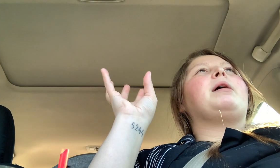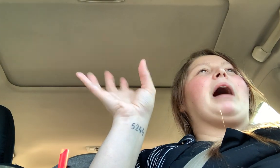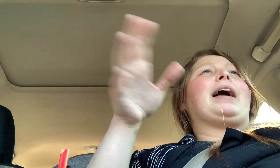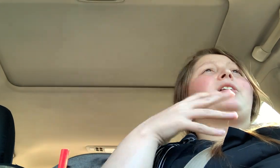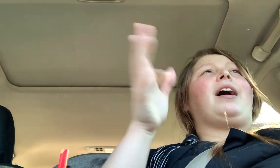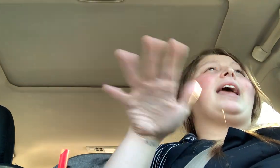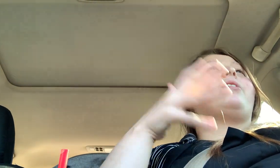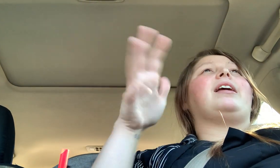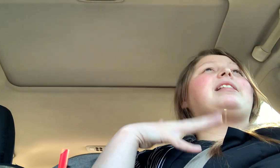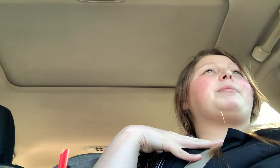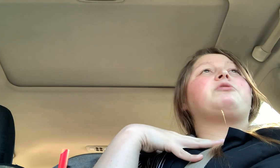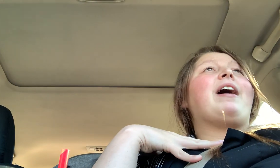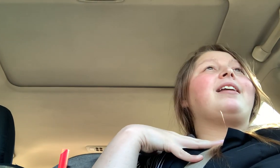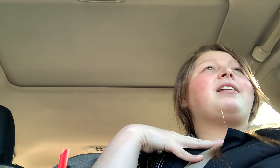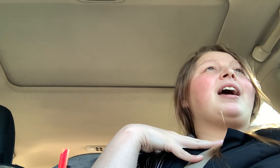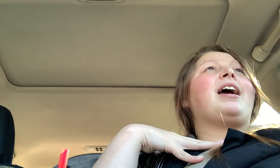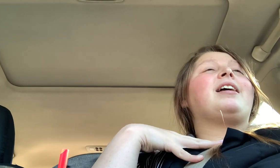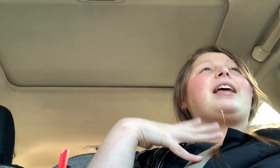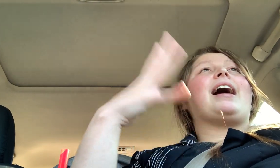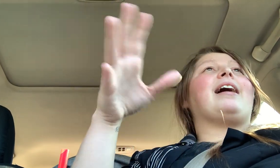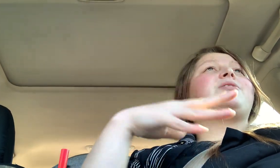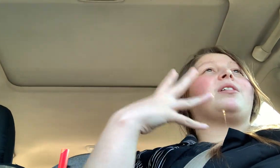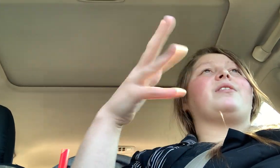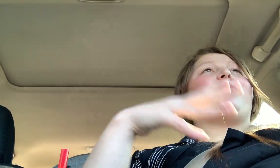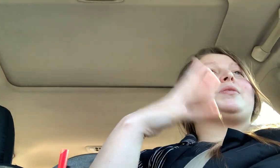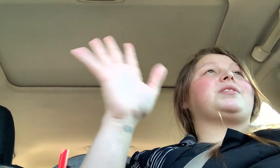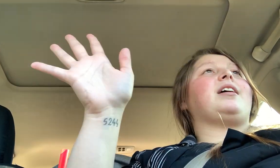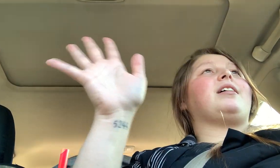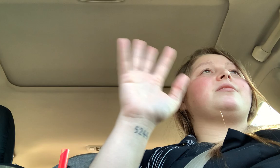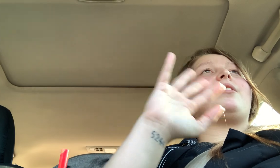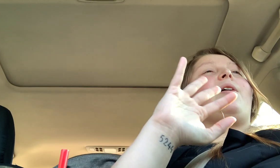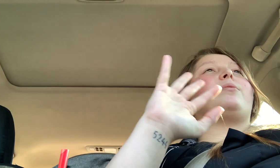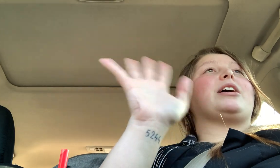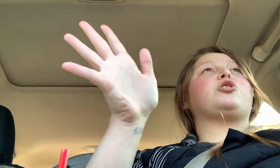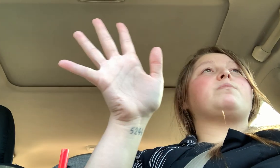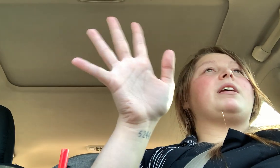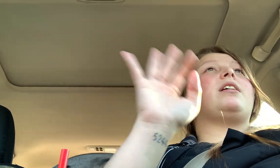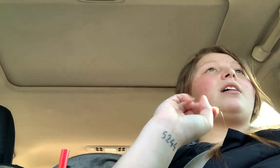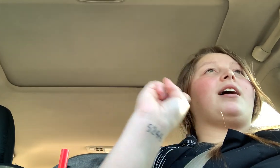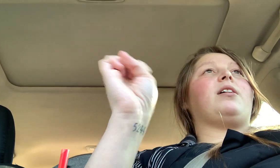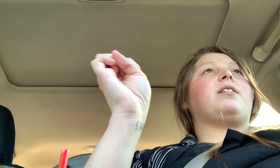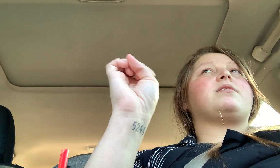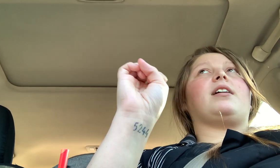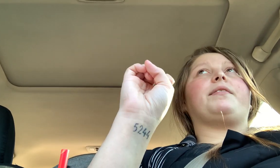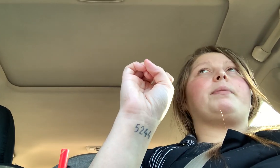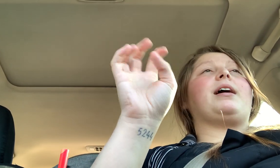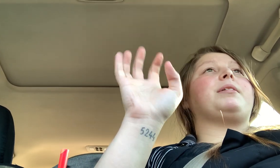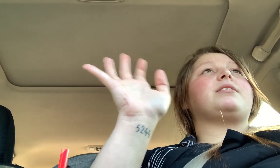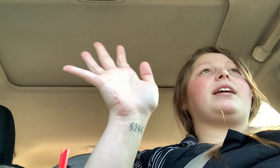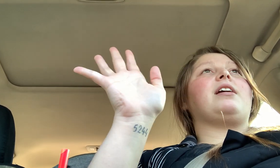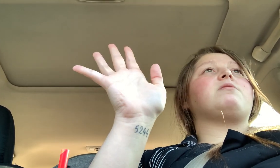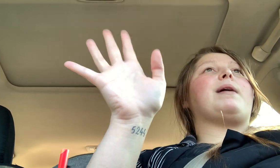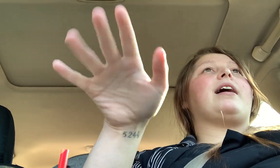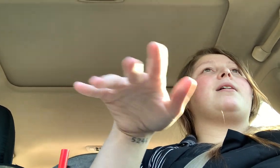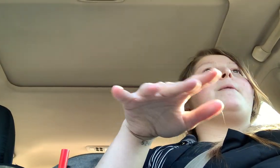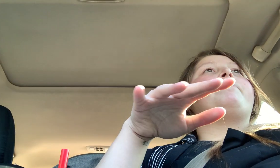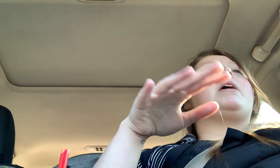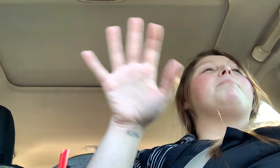I could not handle eating that much fat in a day. Like I started to feel sick. So that's just me. I know that's not everybody. I'm not saying keto is bad, but